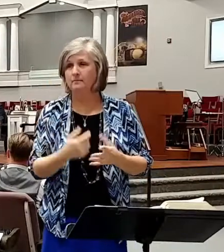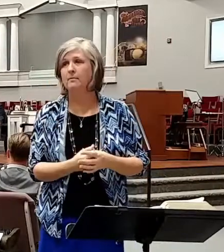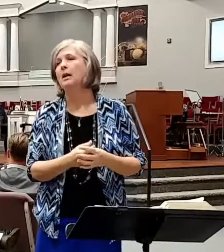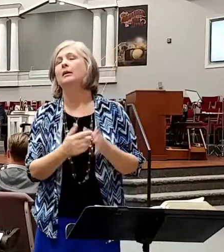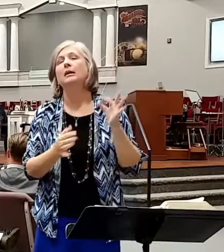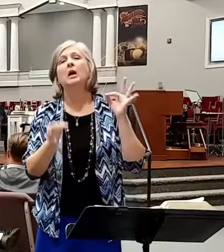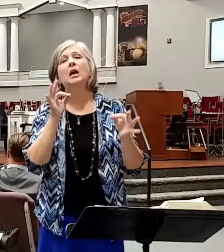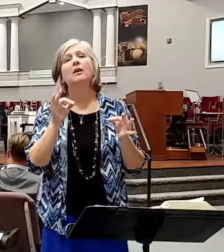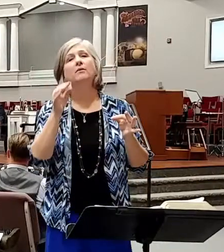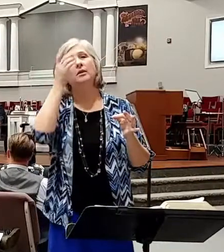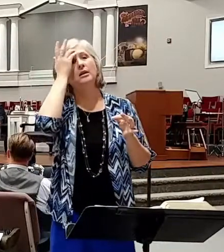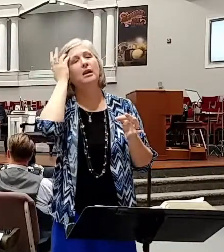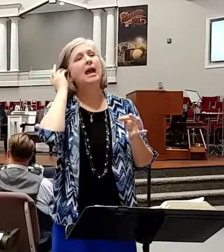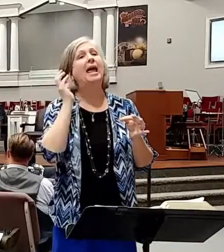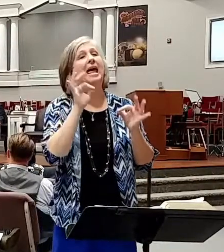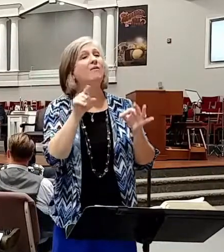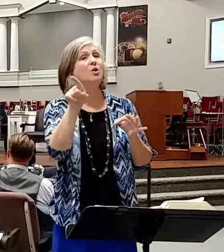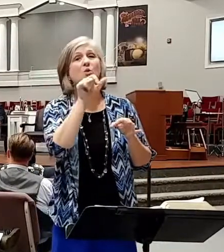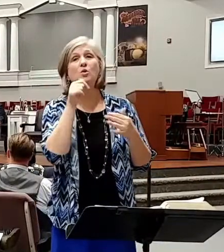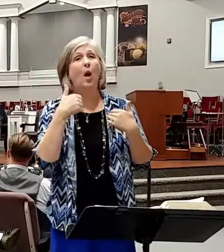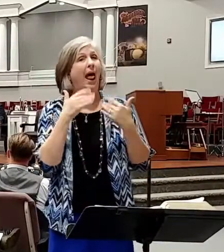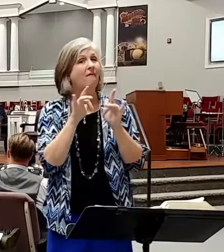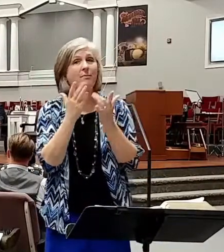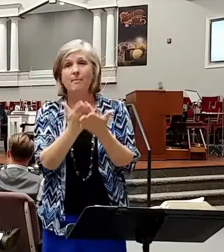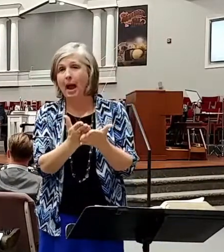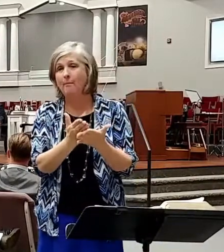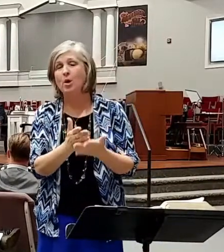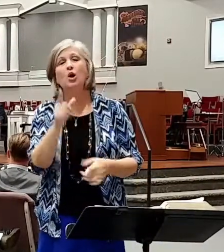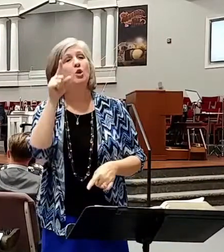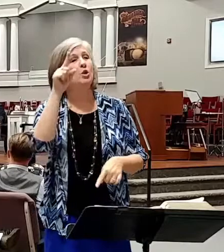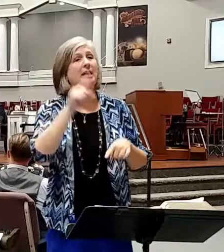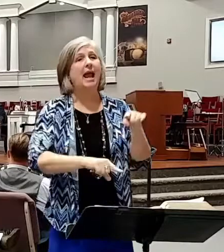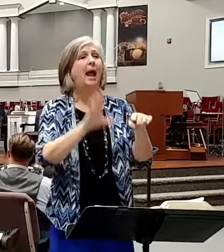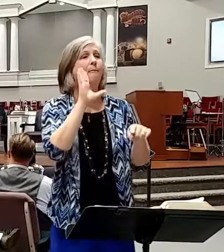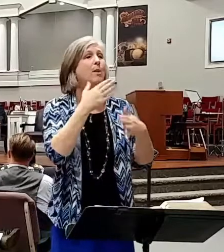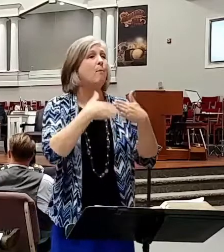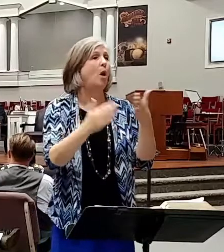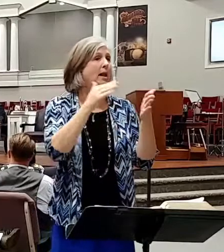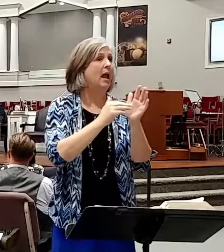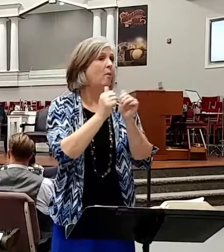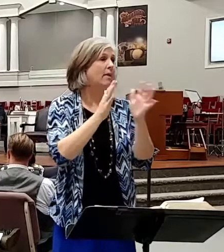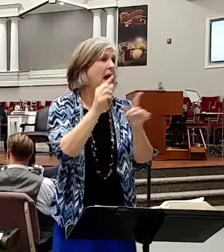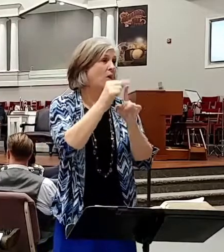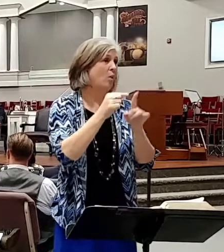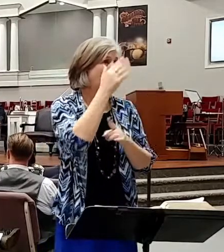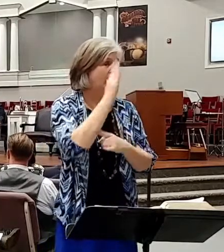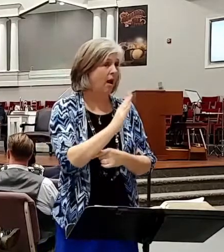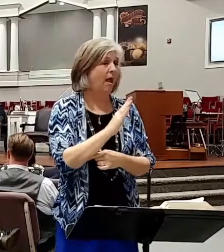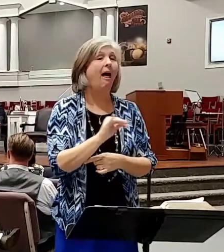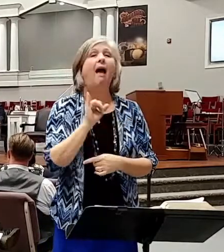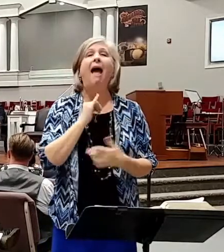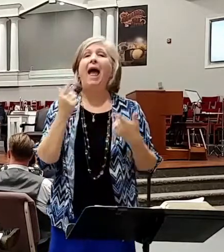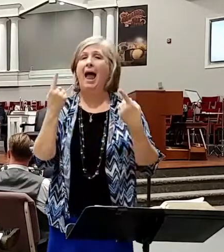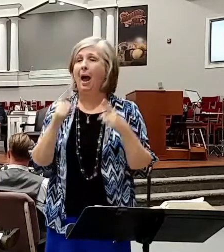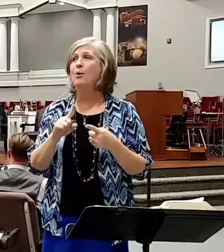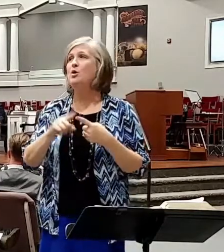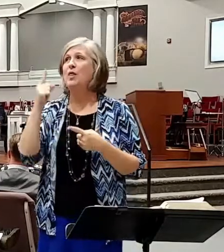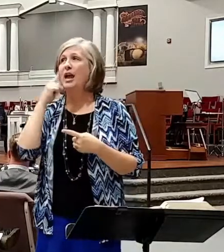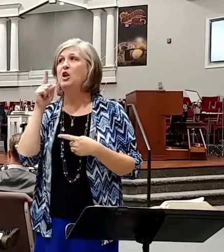don't have, listen, if you don't have a Bible, you can't be born again without the Word of God. And I happen to think you need the incorruptible Word